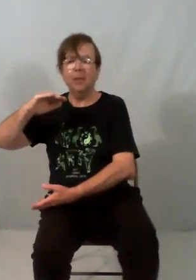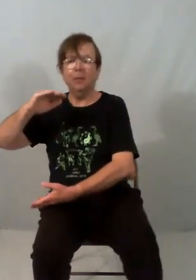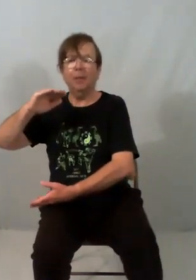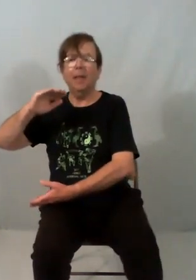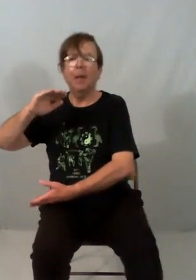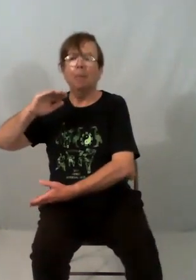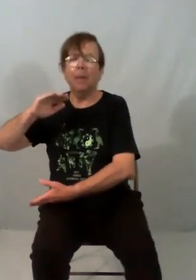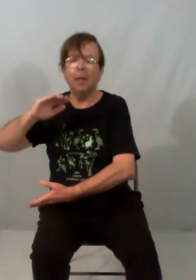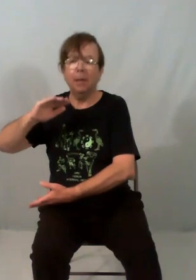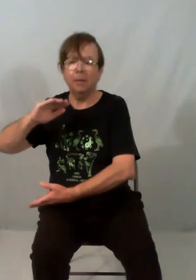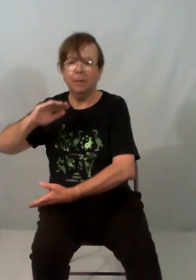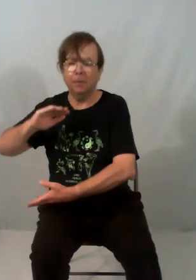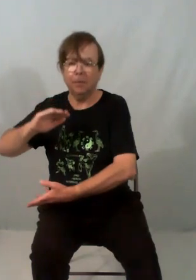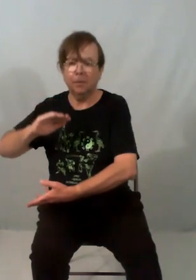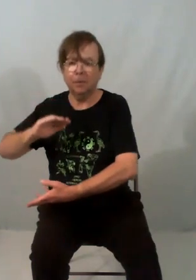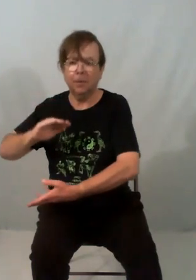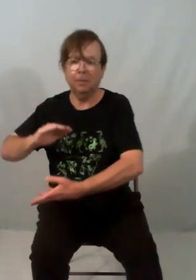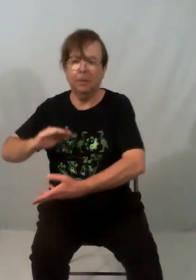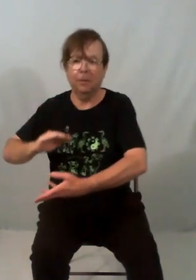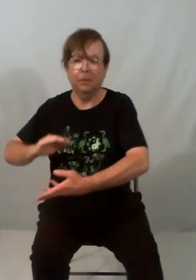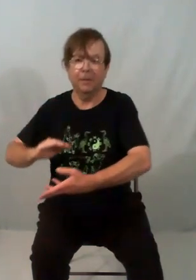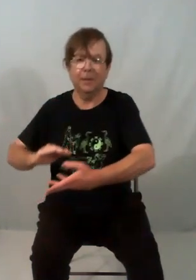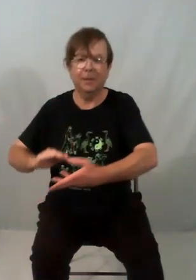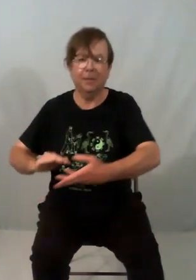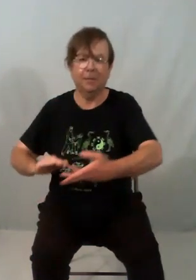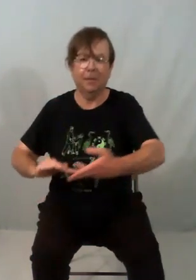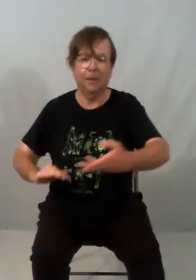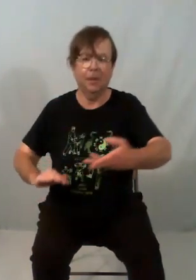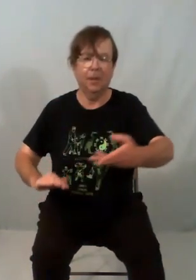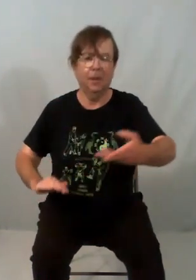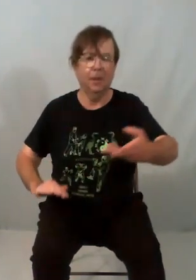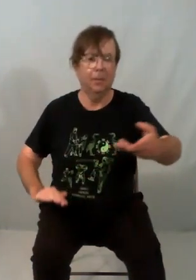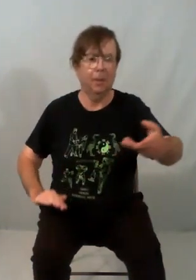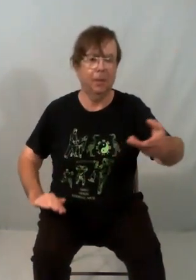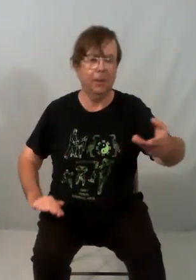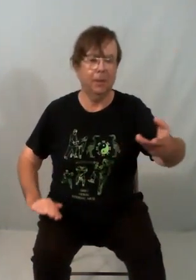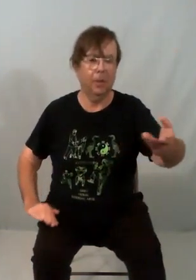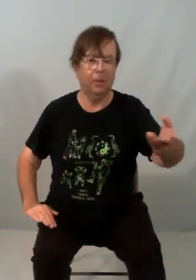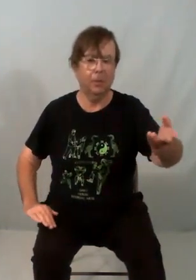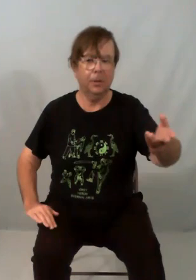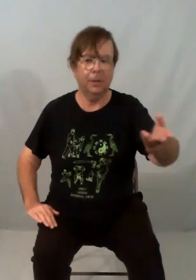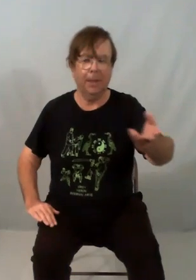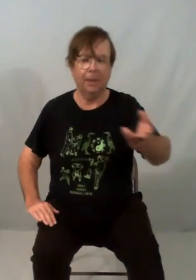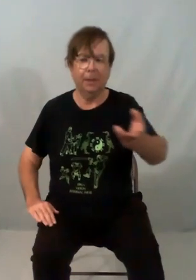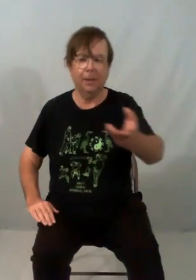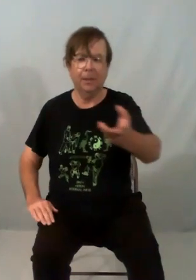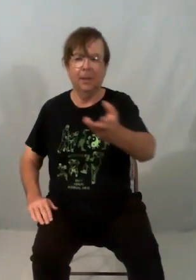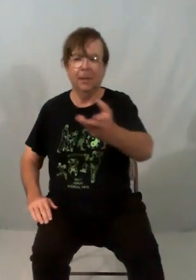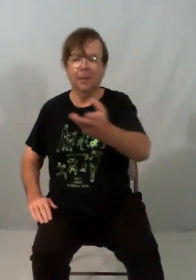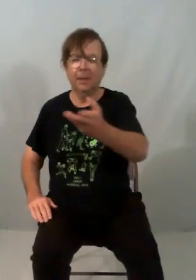little bit. Plant the foot onto the floor, into the floor. Parting the wild horse's mane. So this